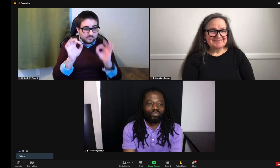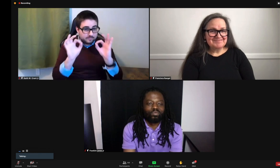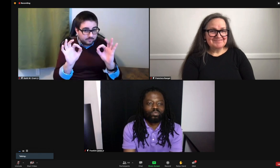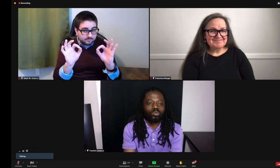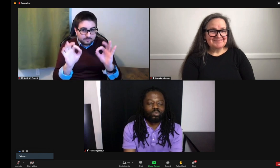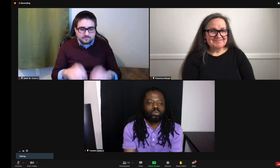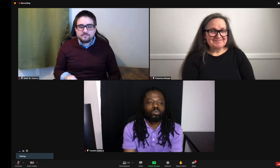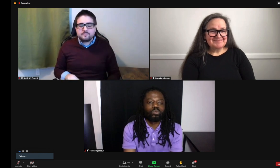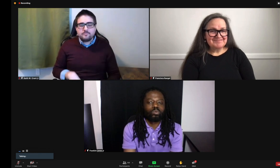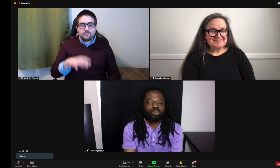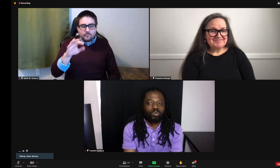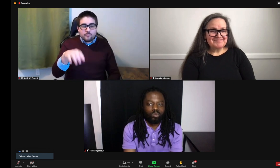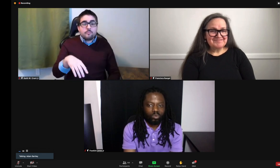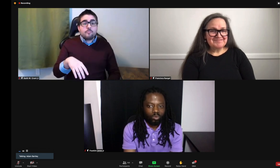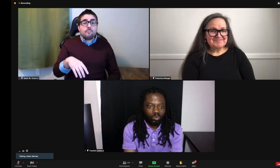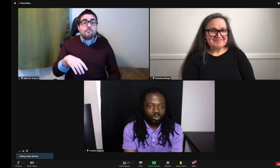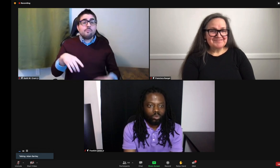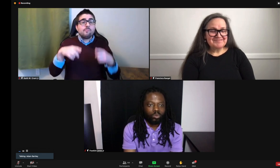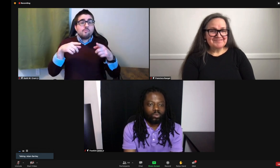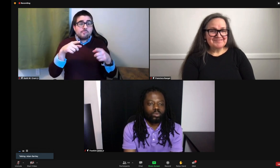So, I have some questions for you as well.